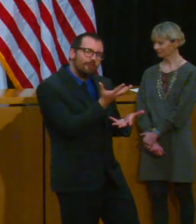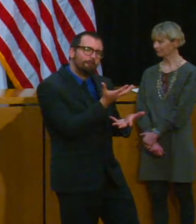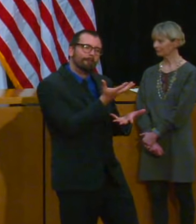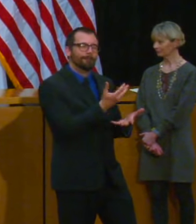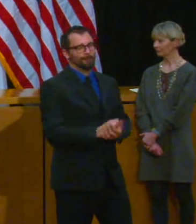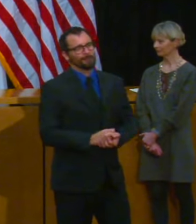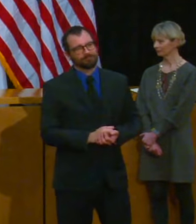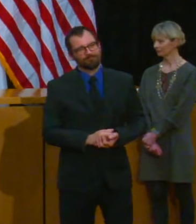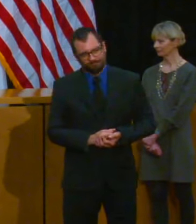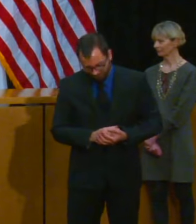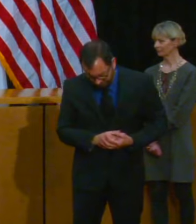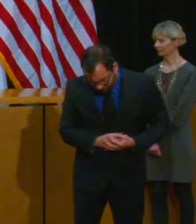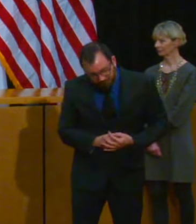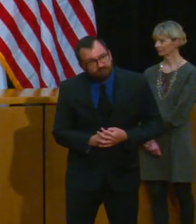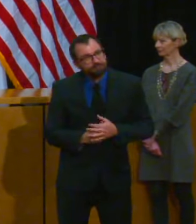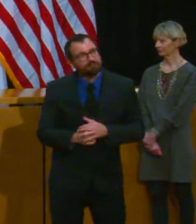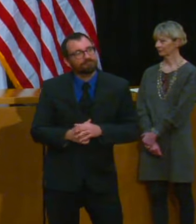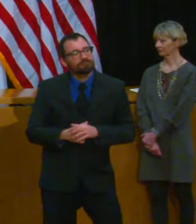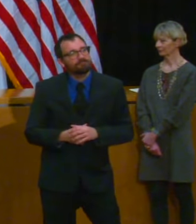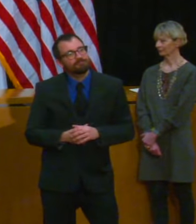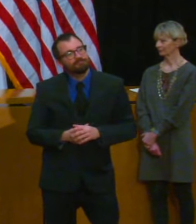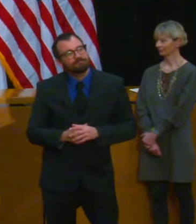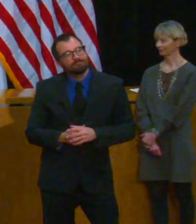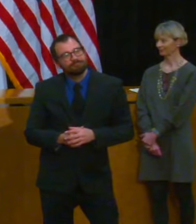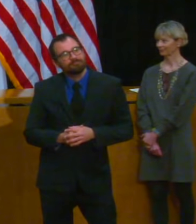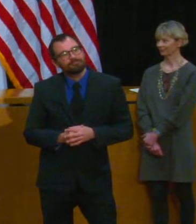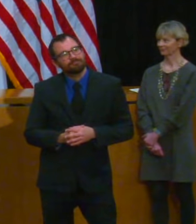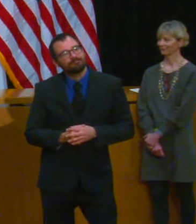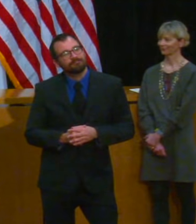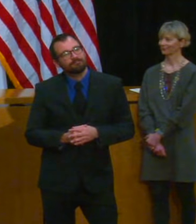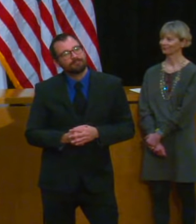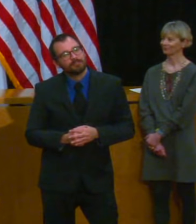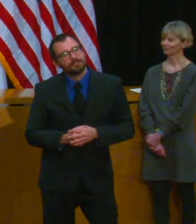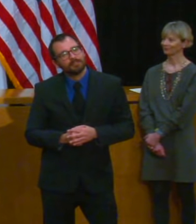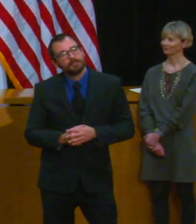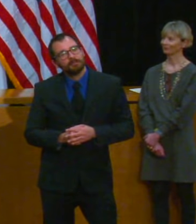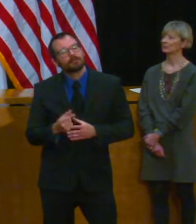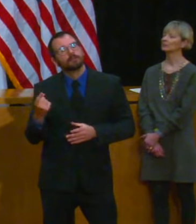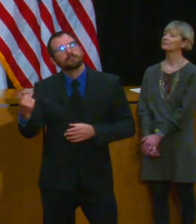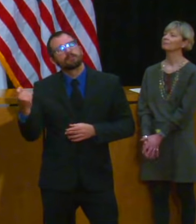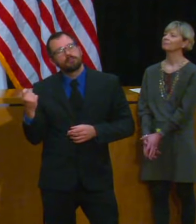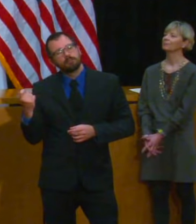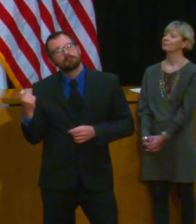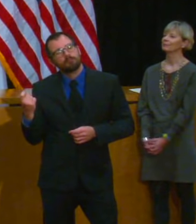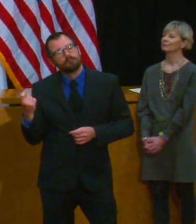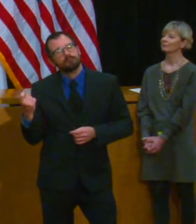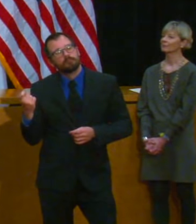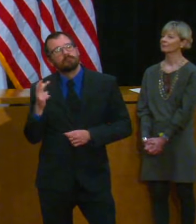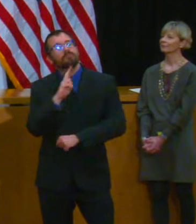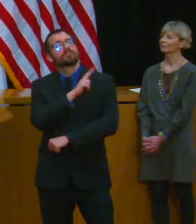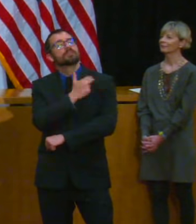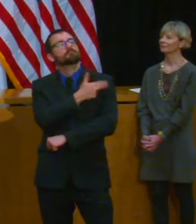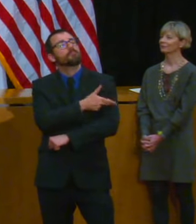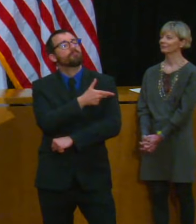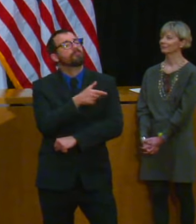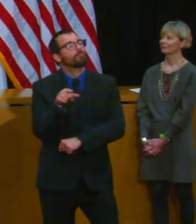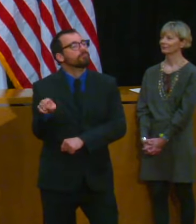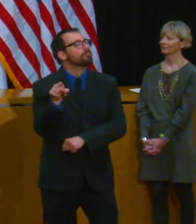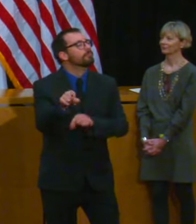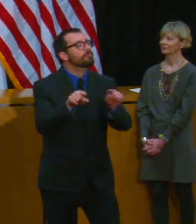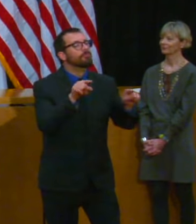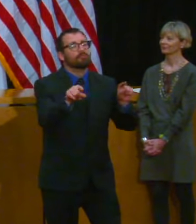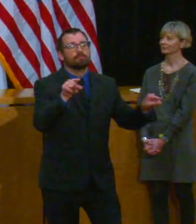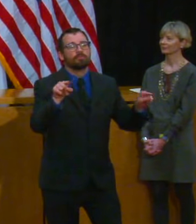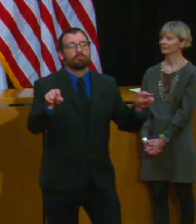addition to seeing a reduction in hospitalizations do you have a magic number in your head where you would like to see I don't 30, 40, 20,000 tests